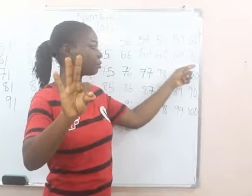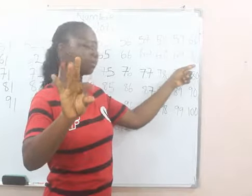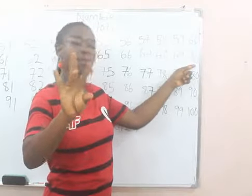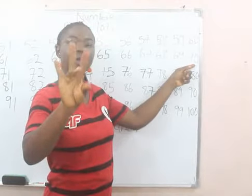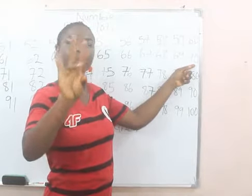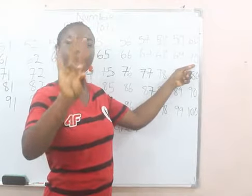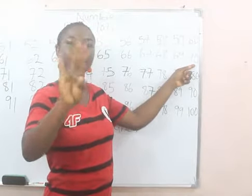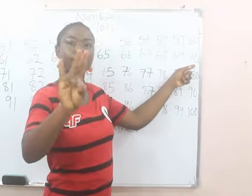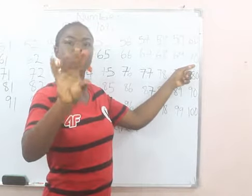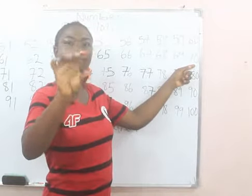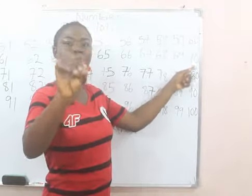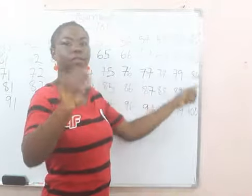70.